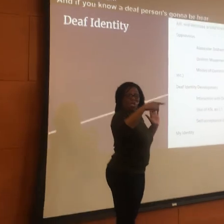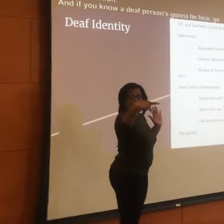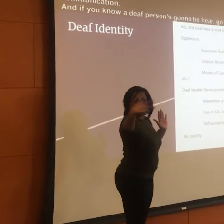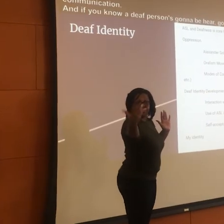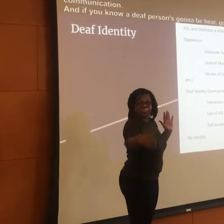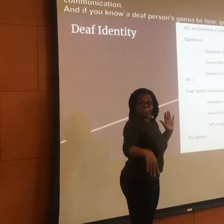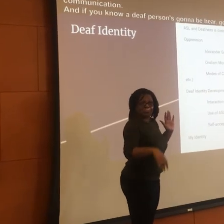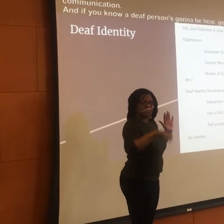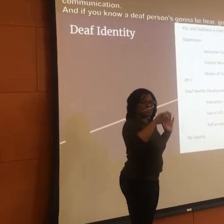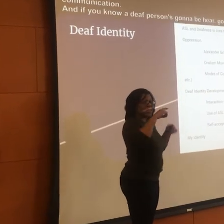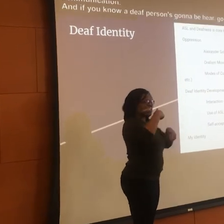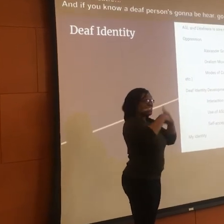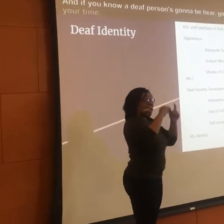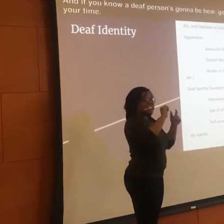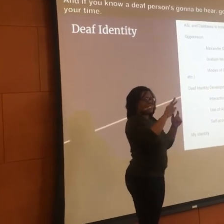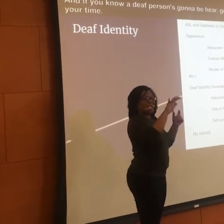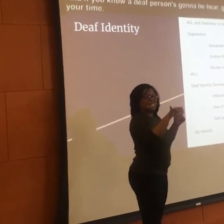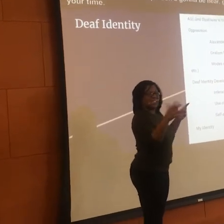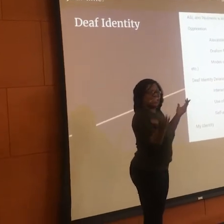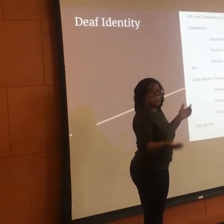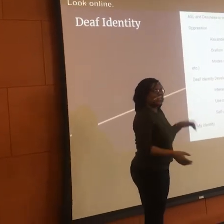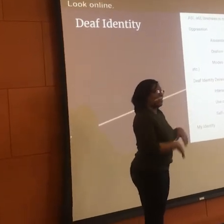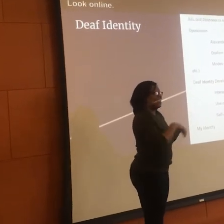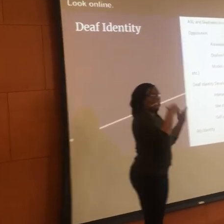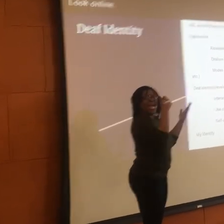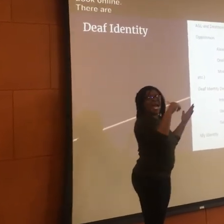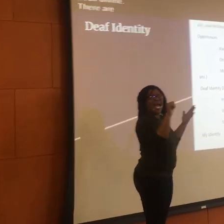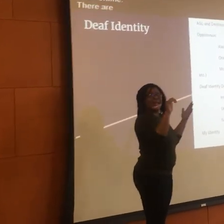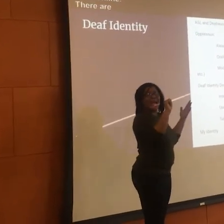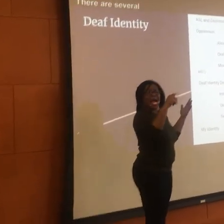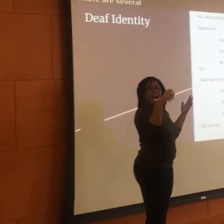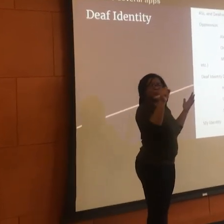online. There are several apps that you could use. You could use signingsavvy.com.